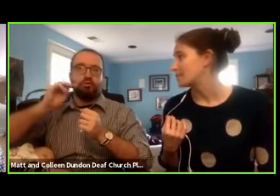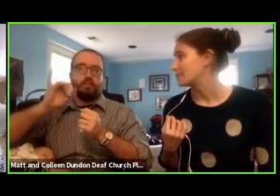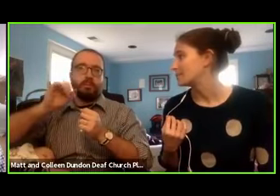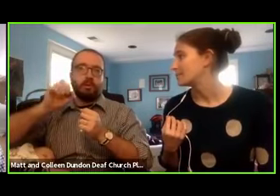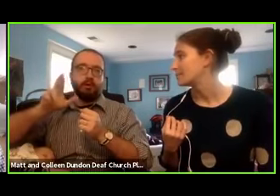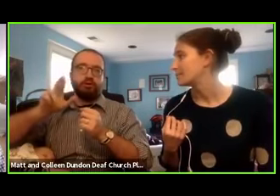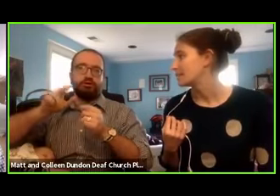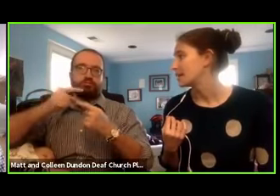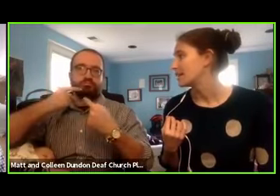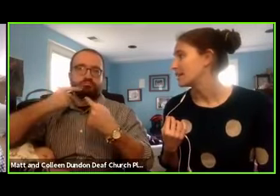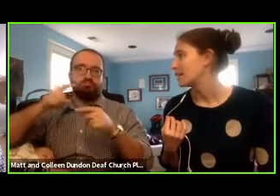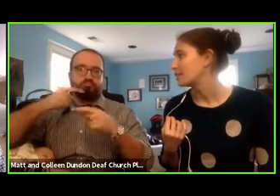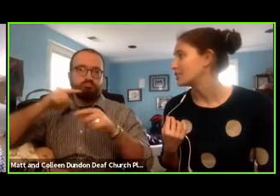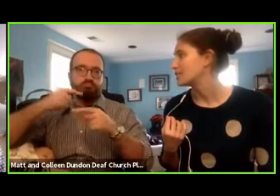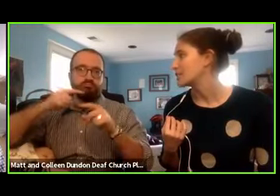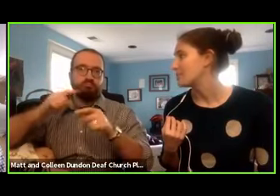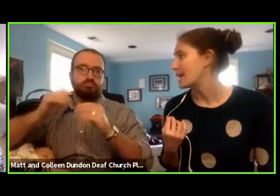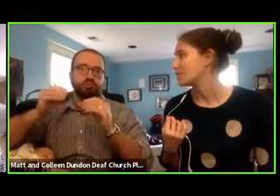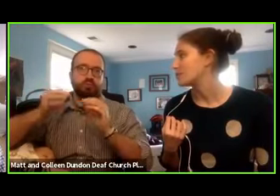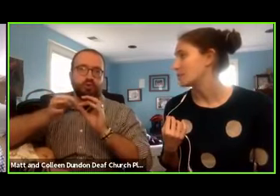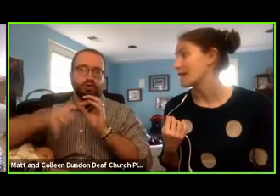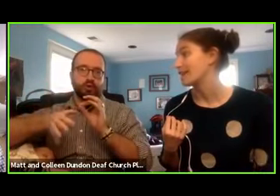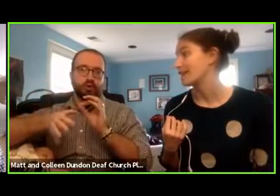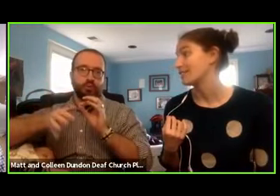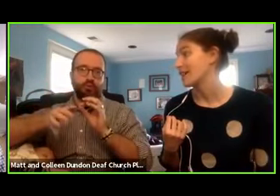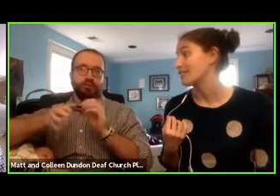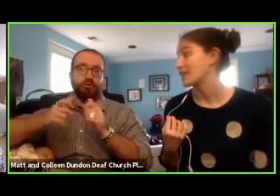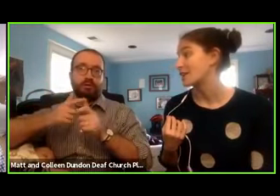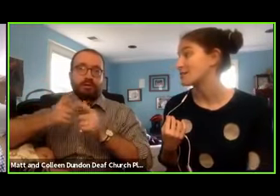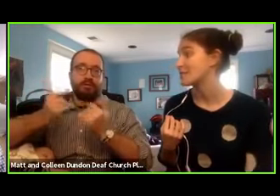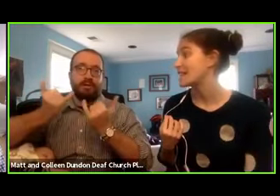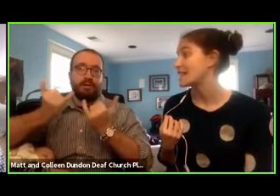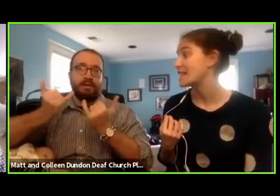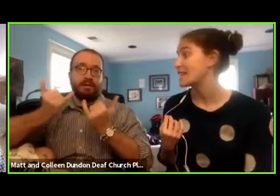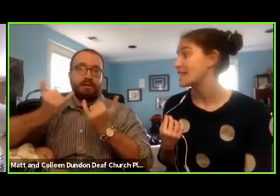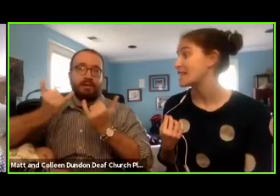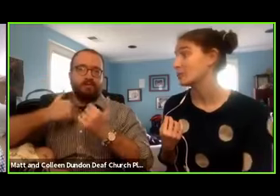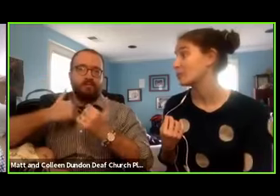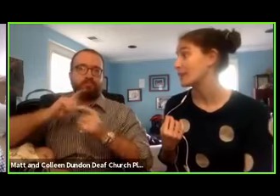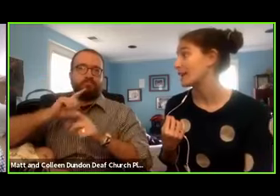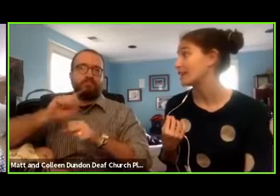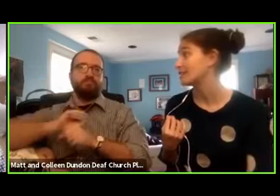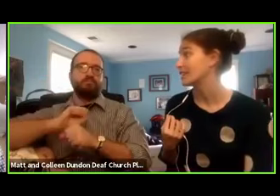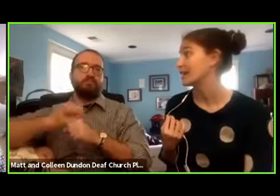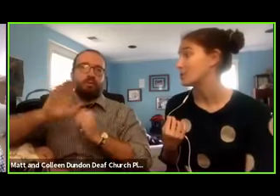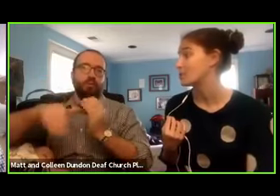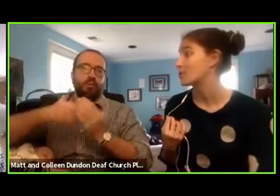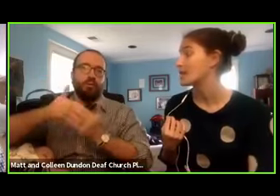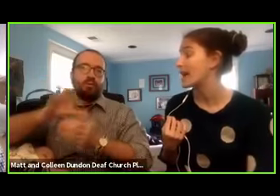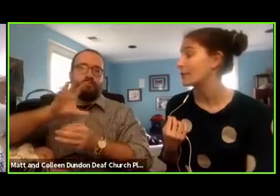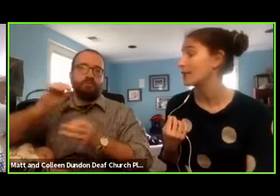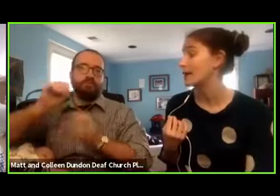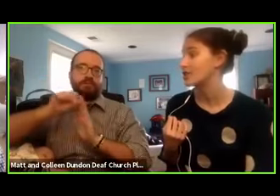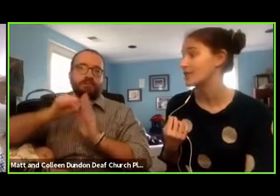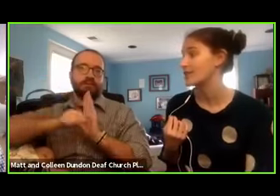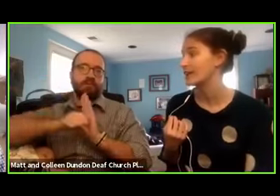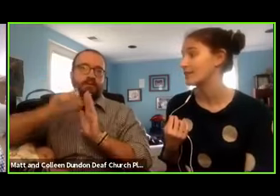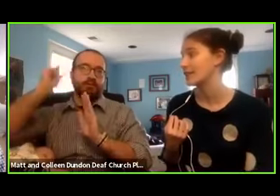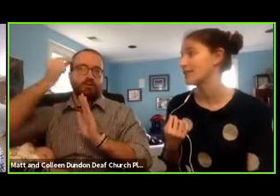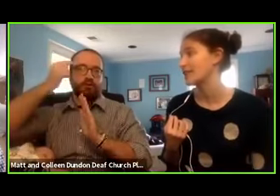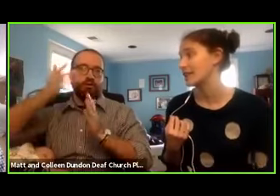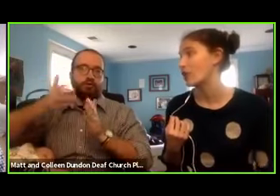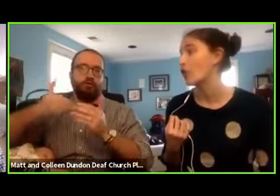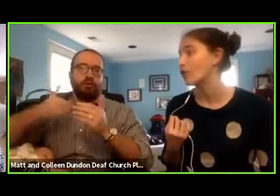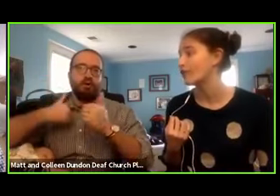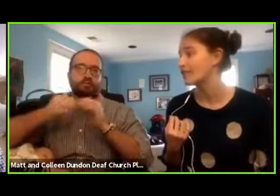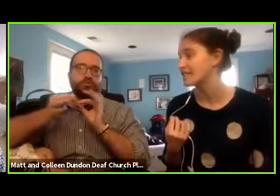the governors, the mayors were making a lot of announcements, and there was no interpreter there. So now I just found